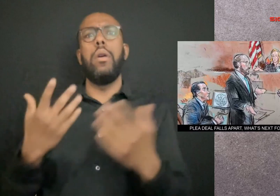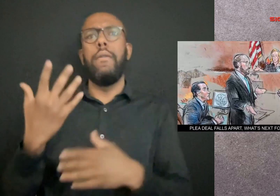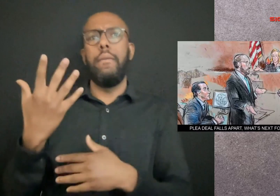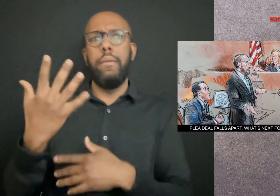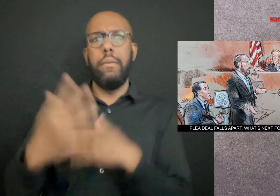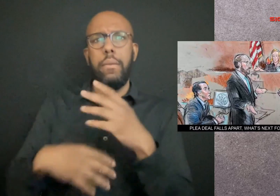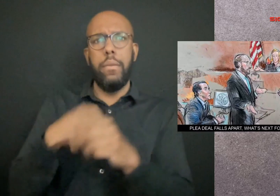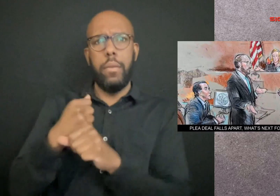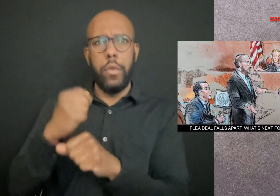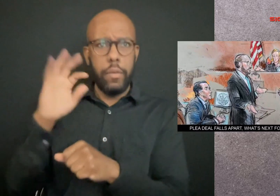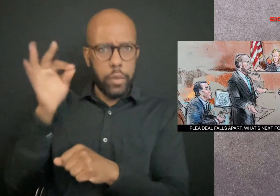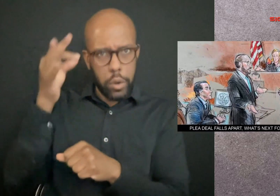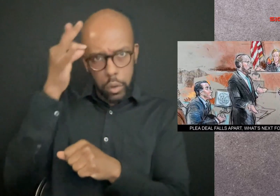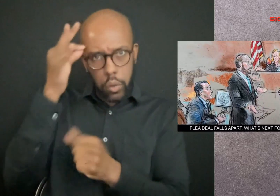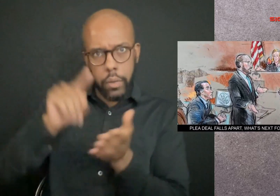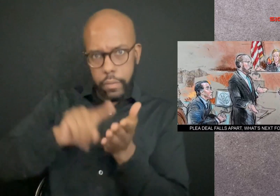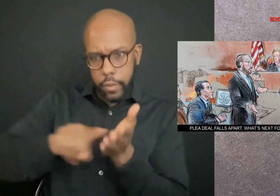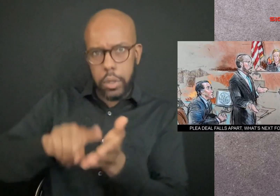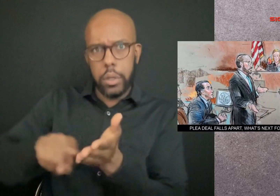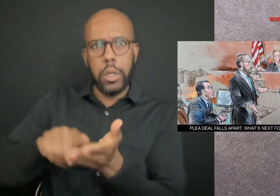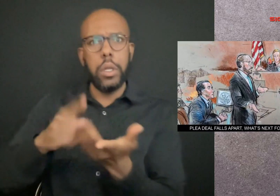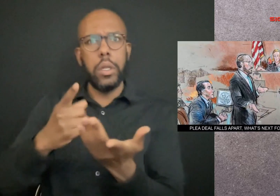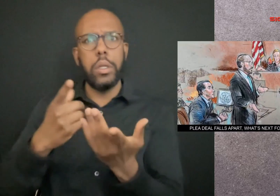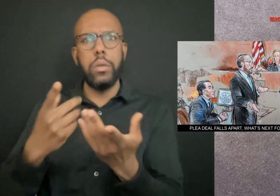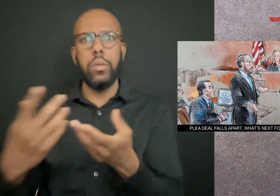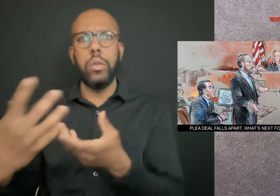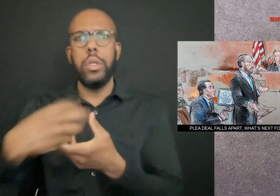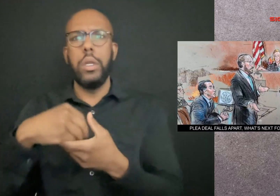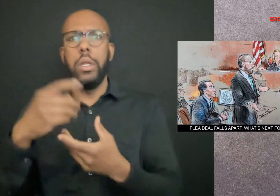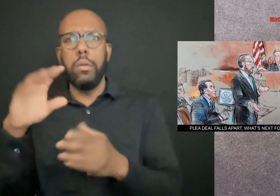investigation into the president's son's business dealings.